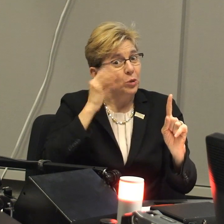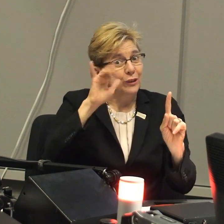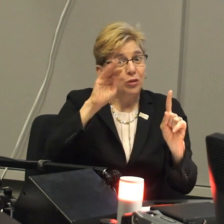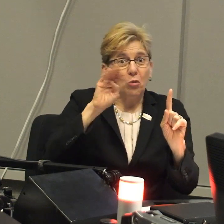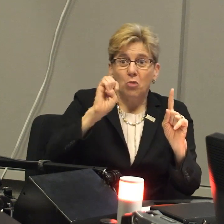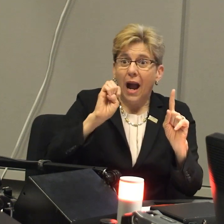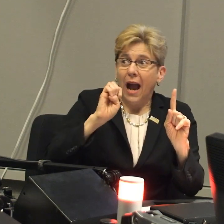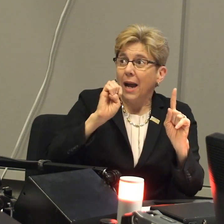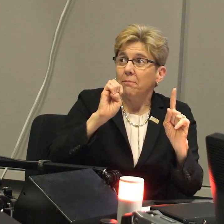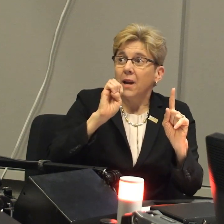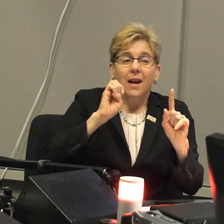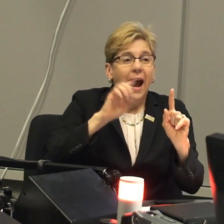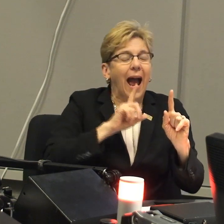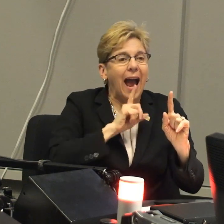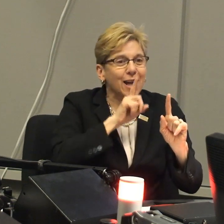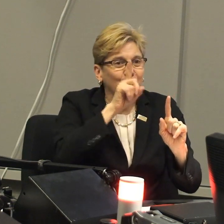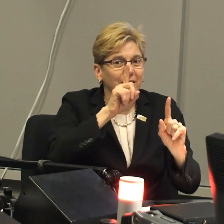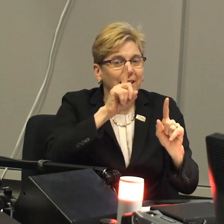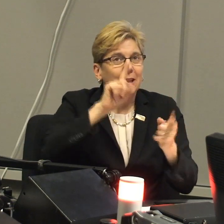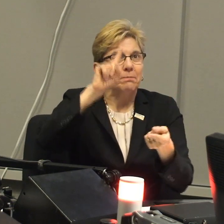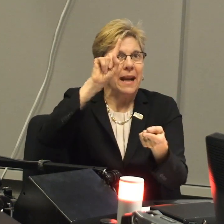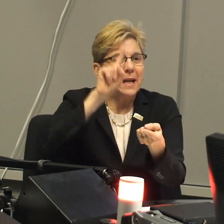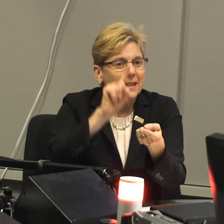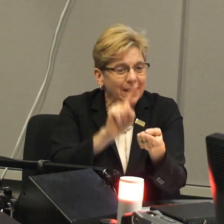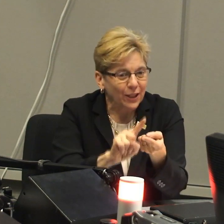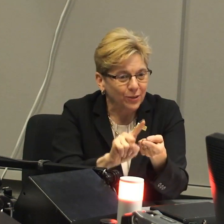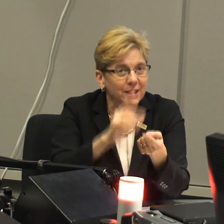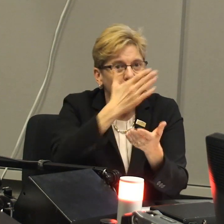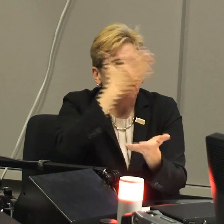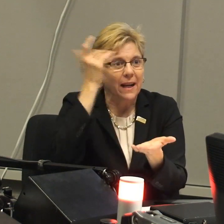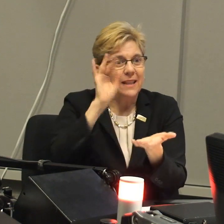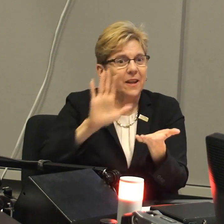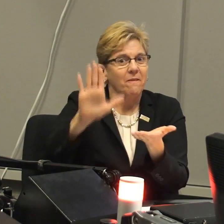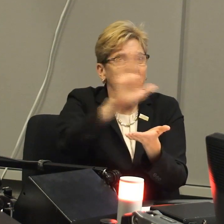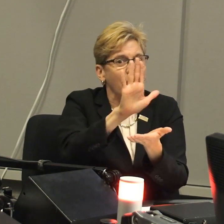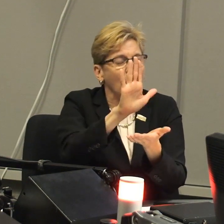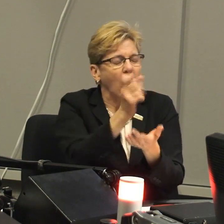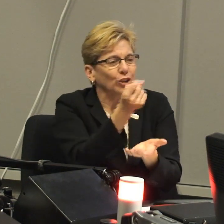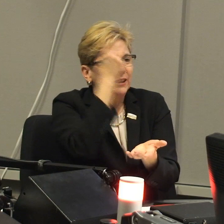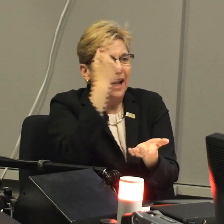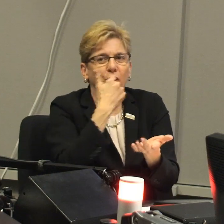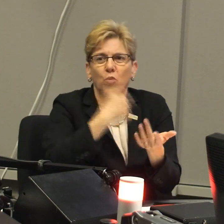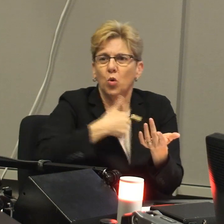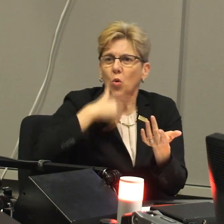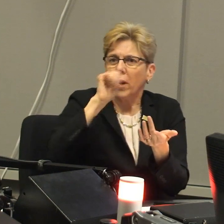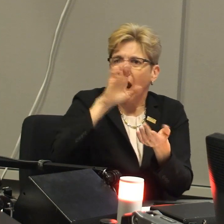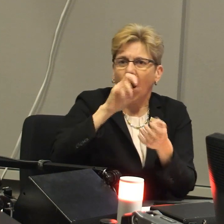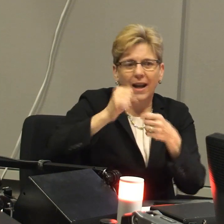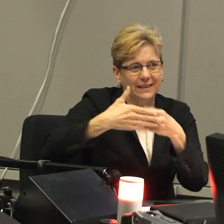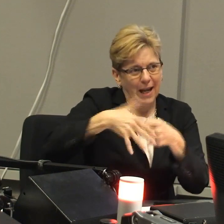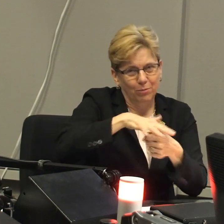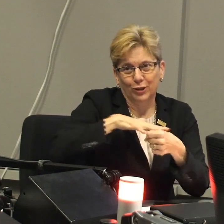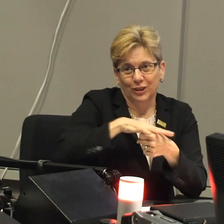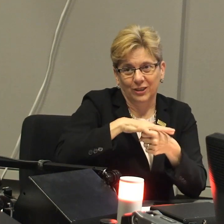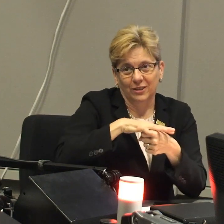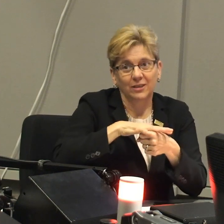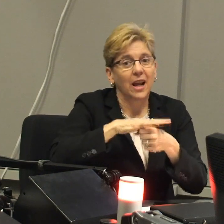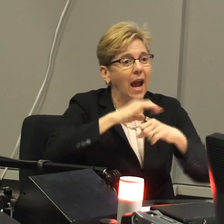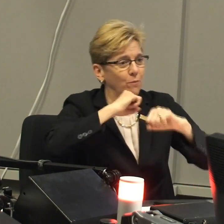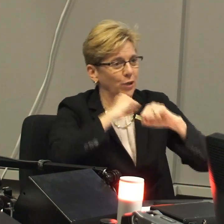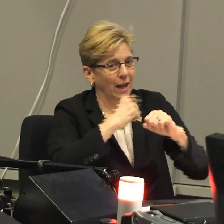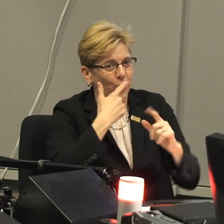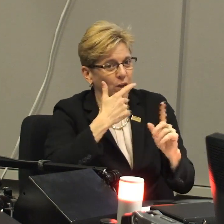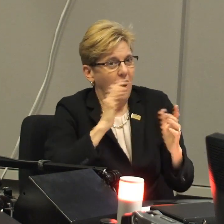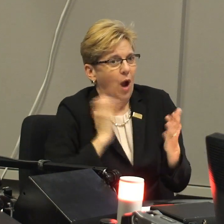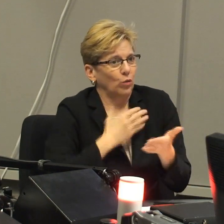identifying that they're from Gallaudet. And our experiences of crime actually have been diminished because of their understanding of